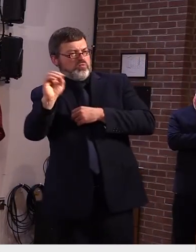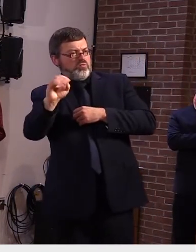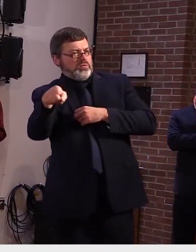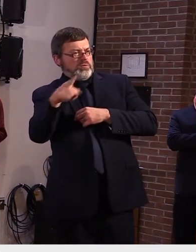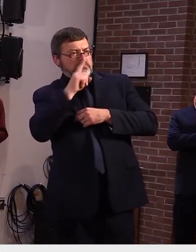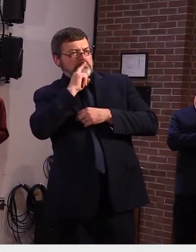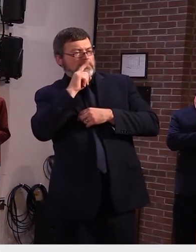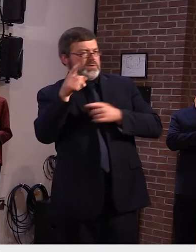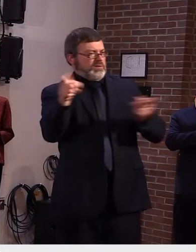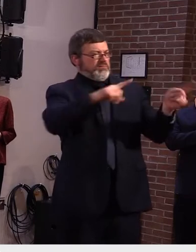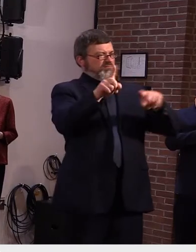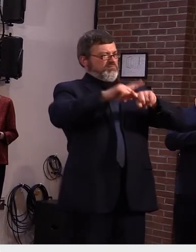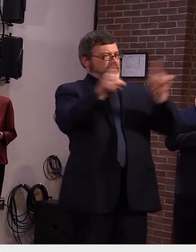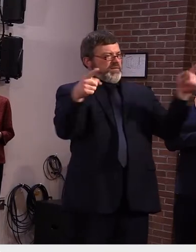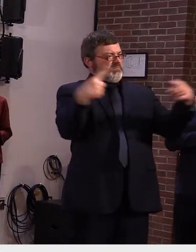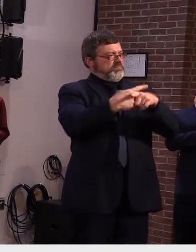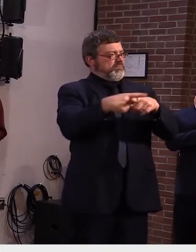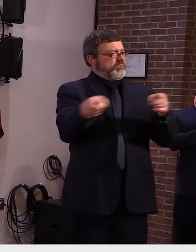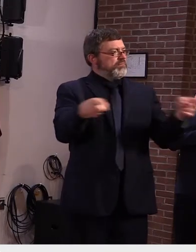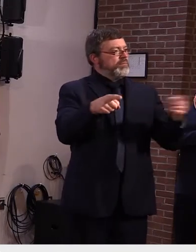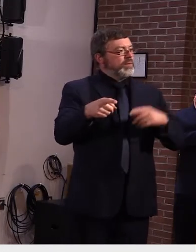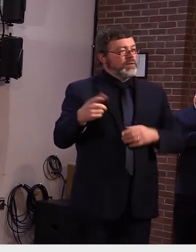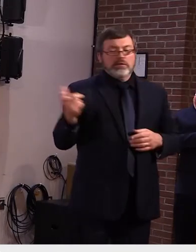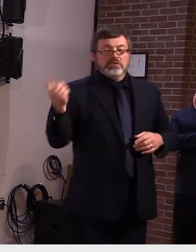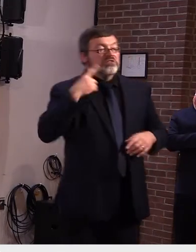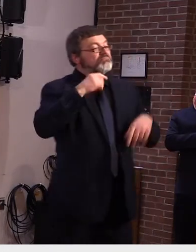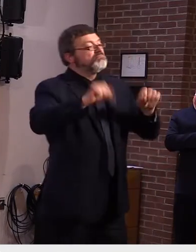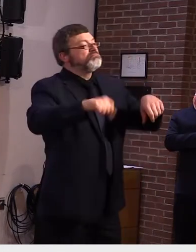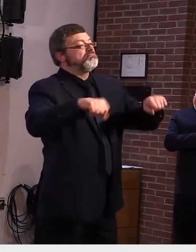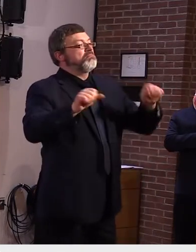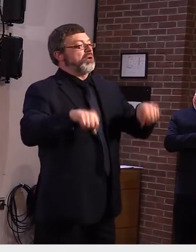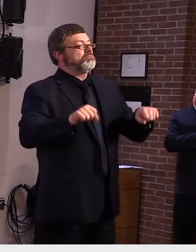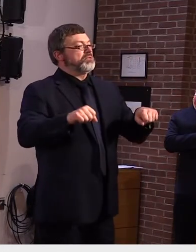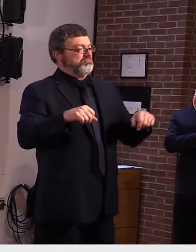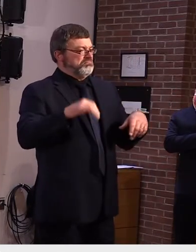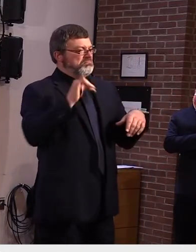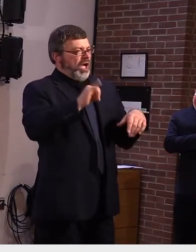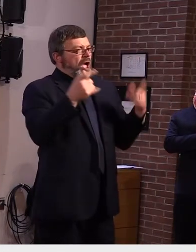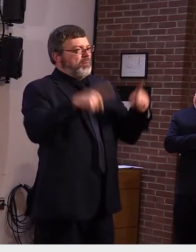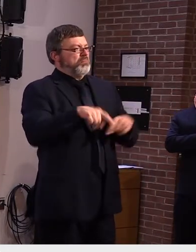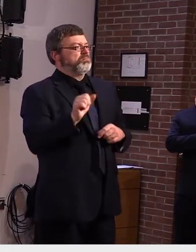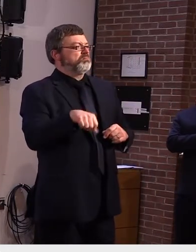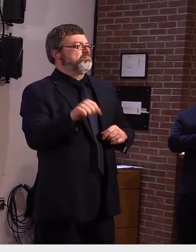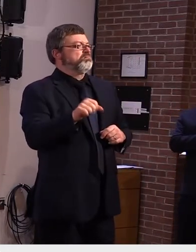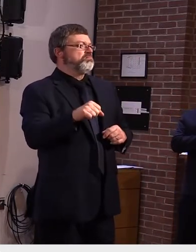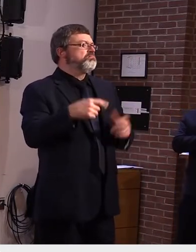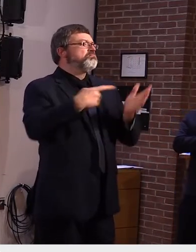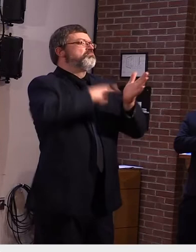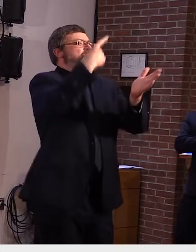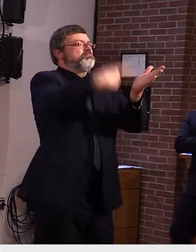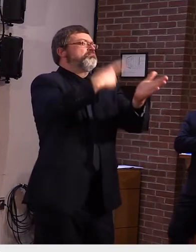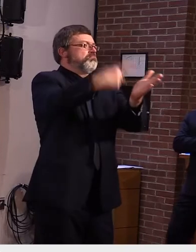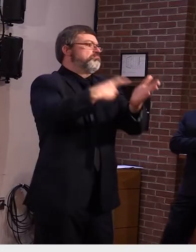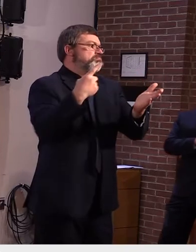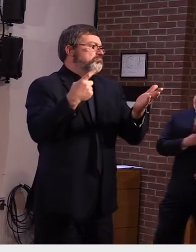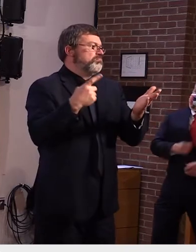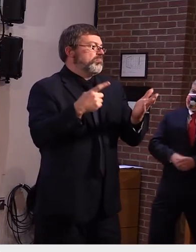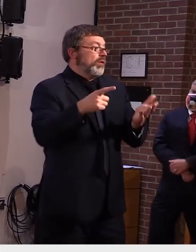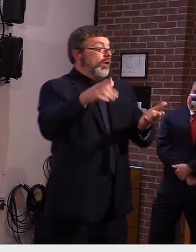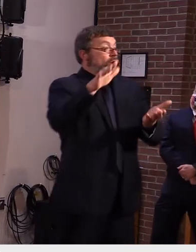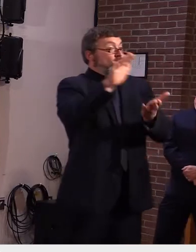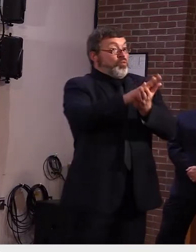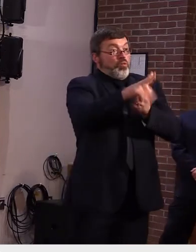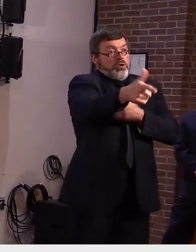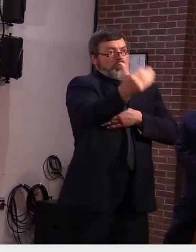be and it that will likely be the case um from time to time because a school may be aware of a case and even if that